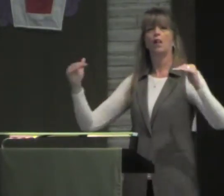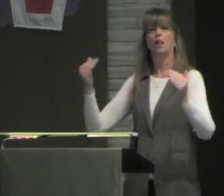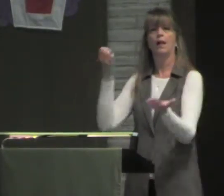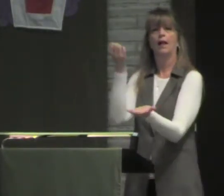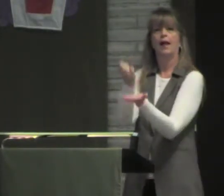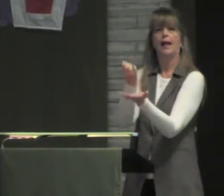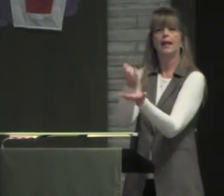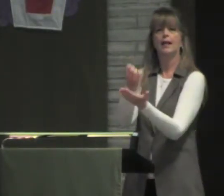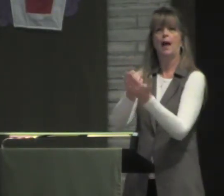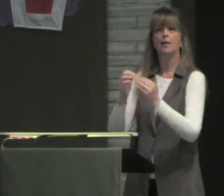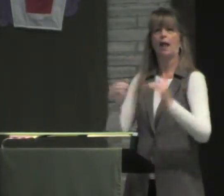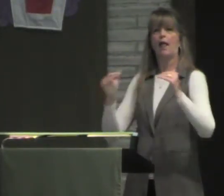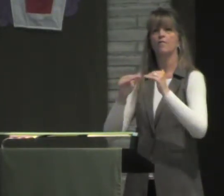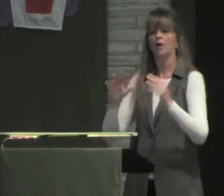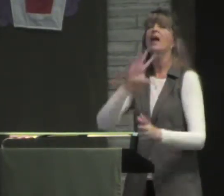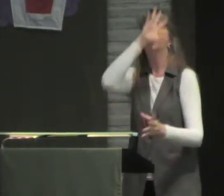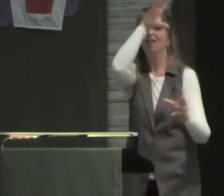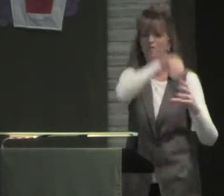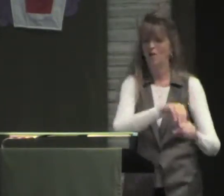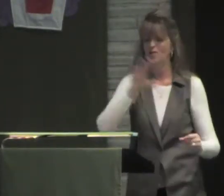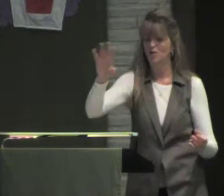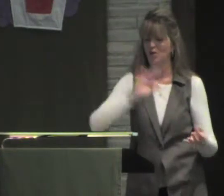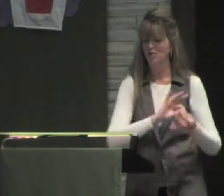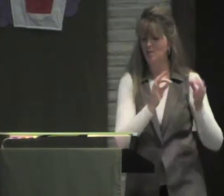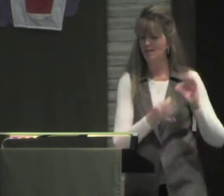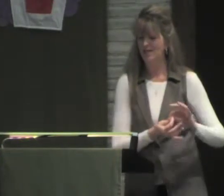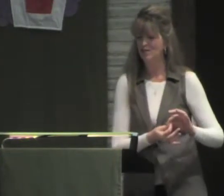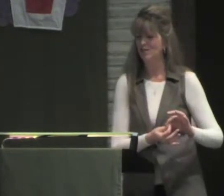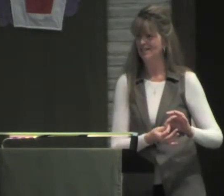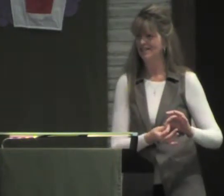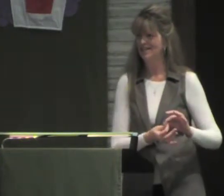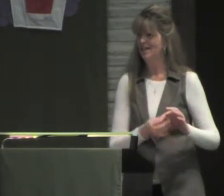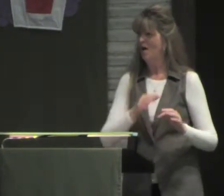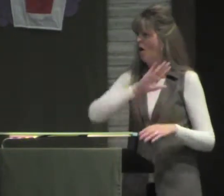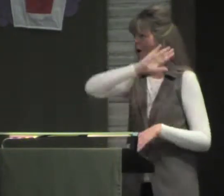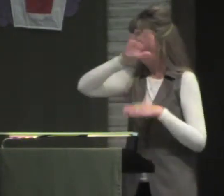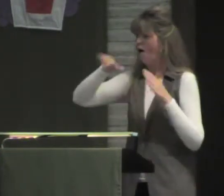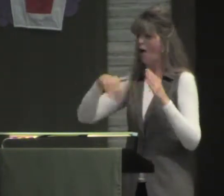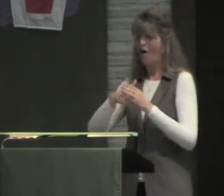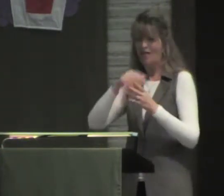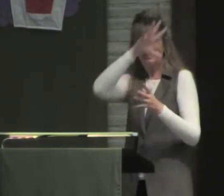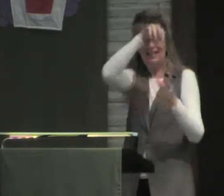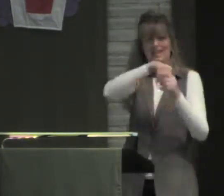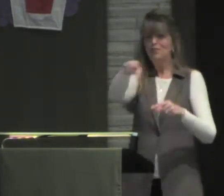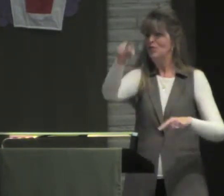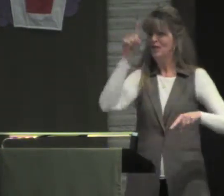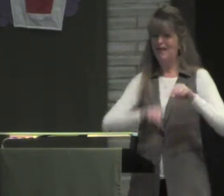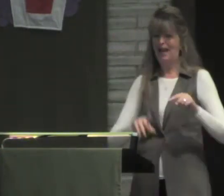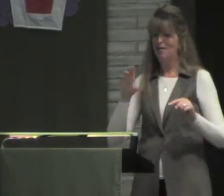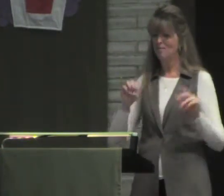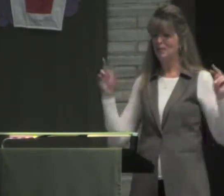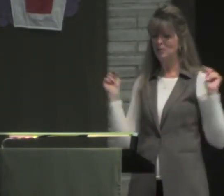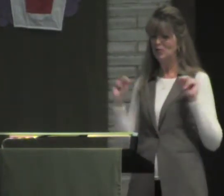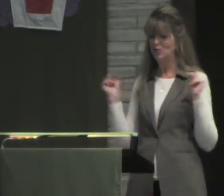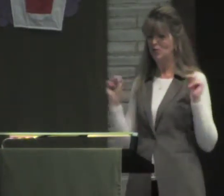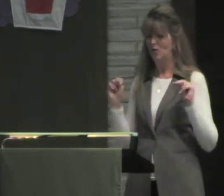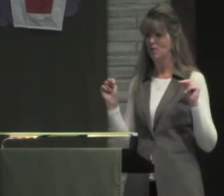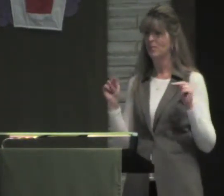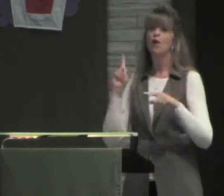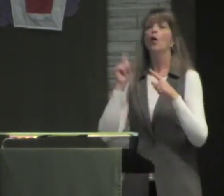You know, your economic level, your gender, everything that has been in